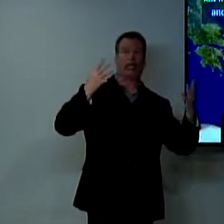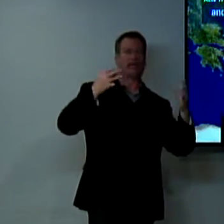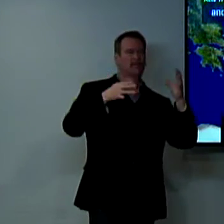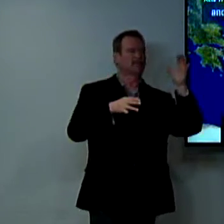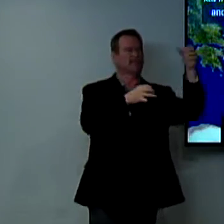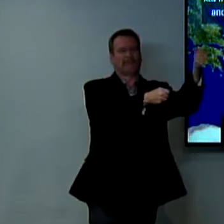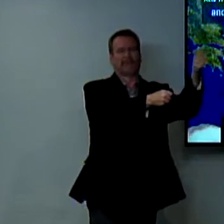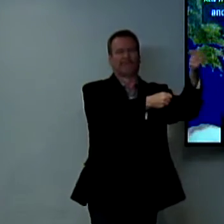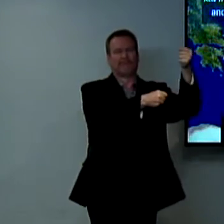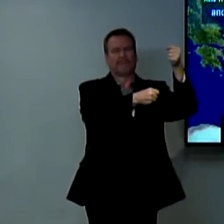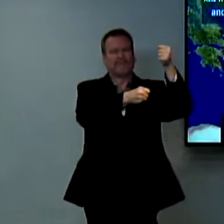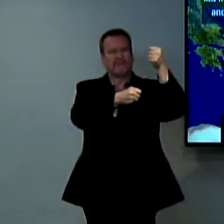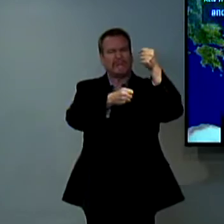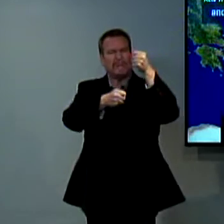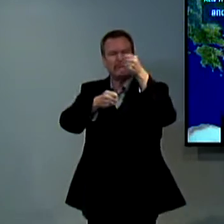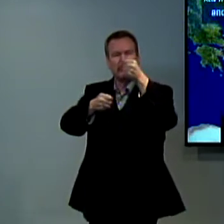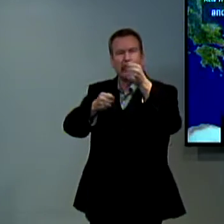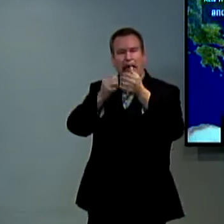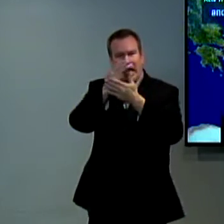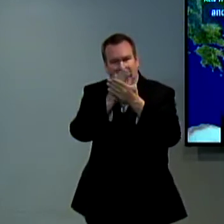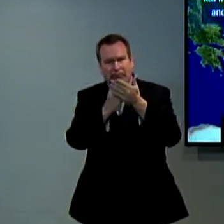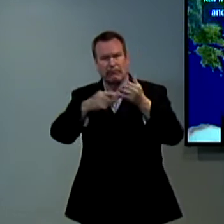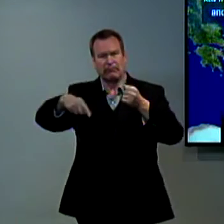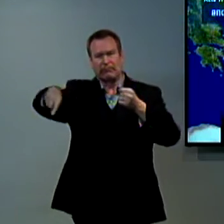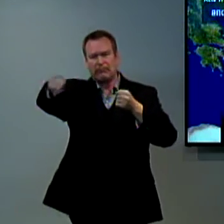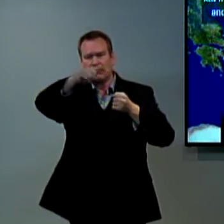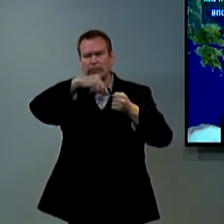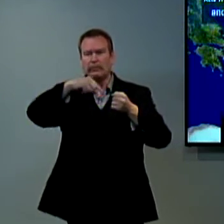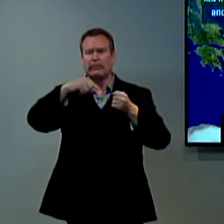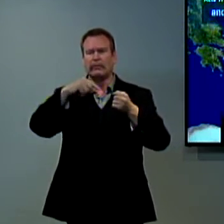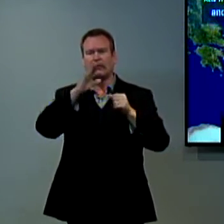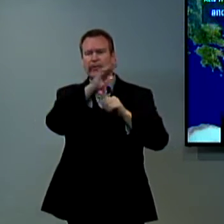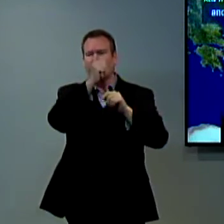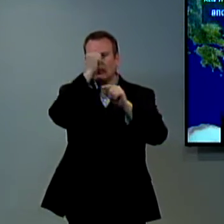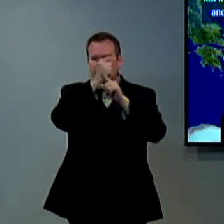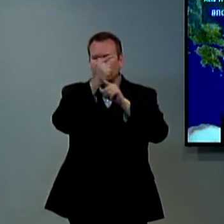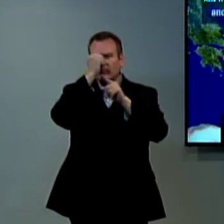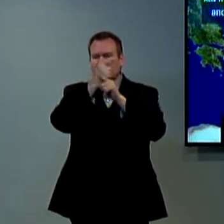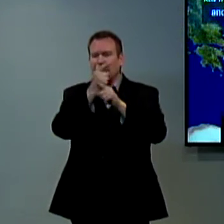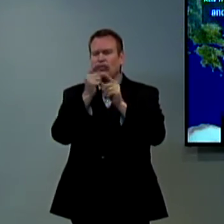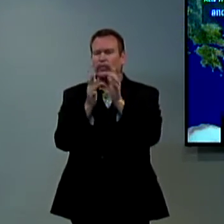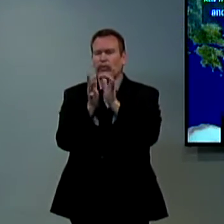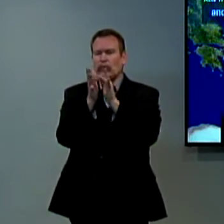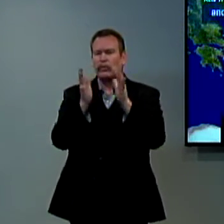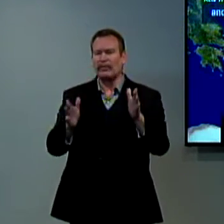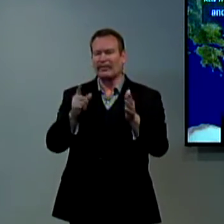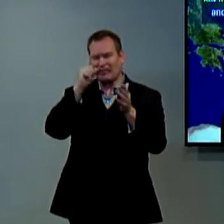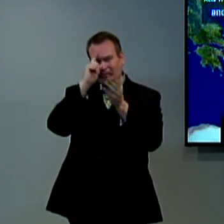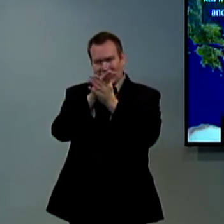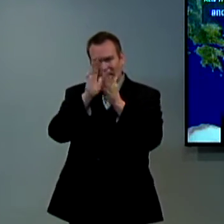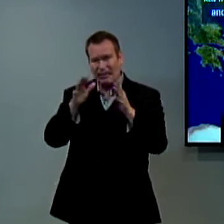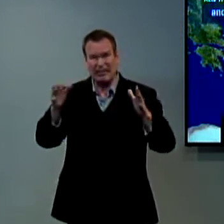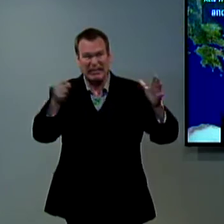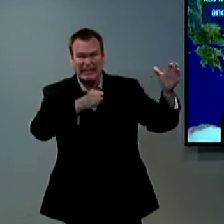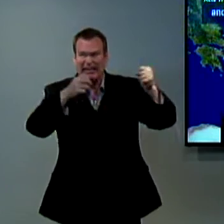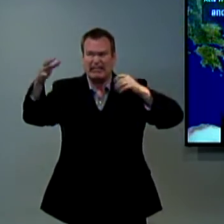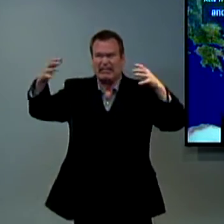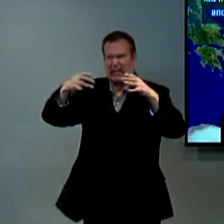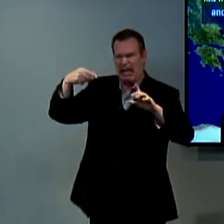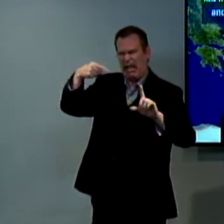they couldn't find them they wanted to catch them but when they didn't find them they took Jason and some of the other believers